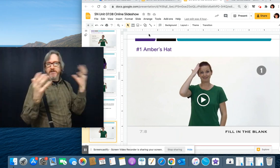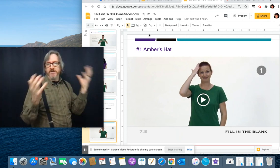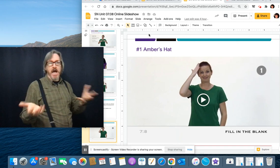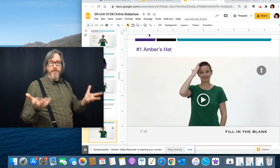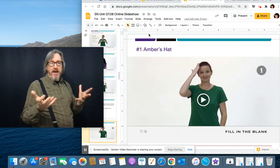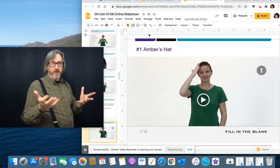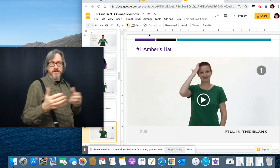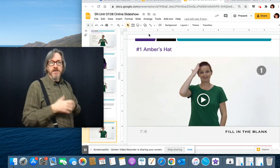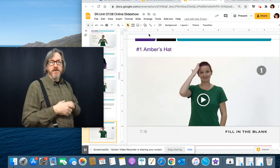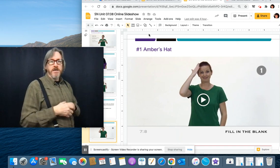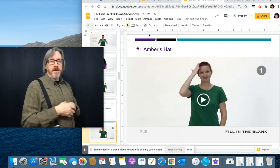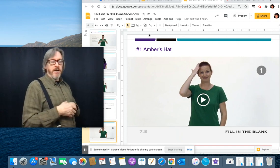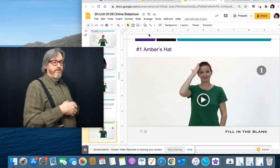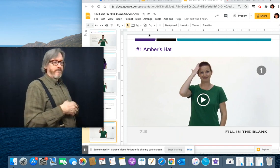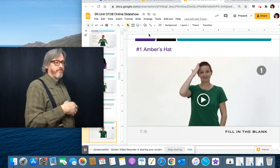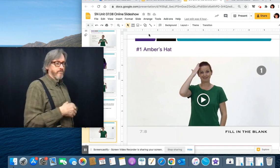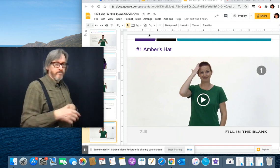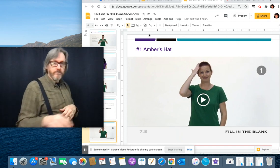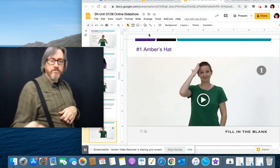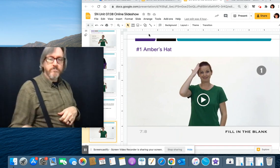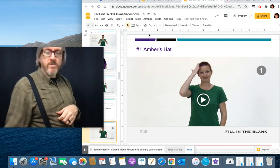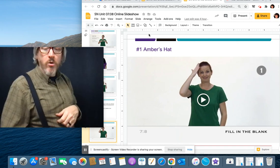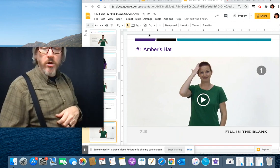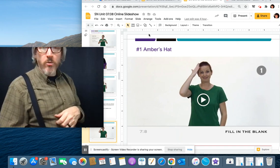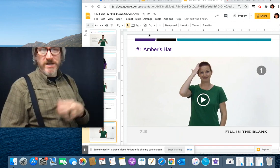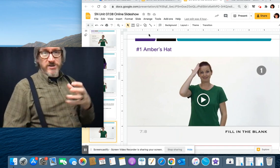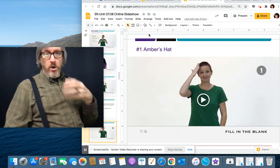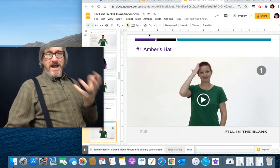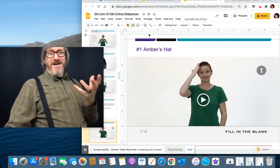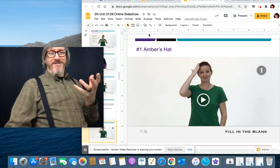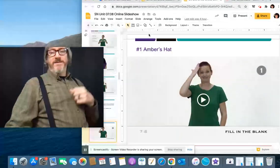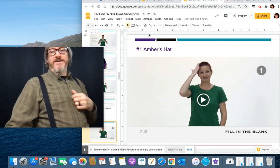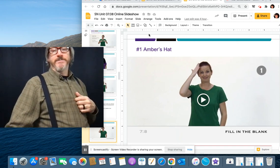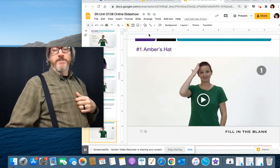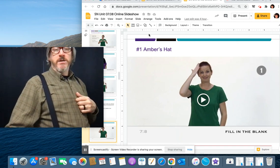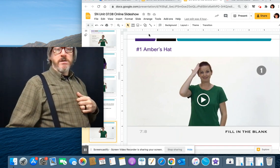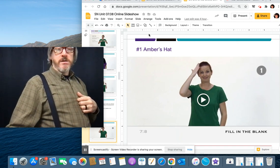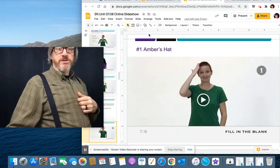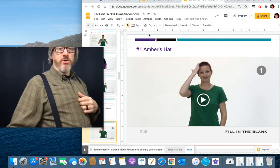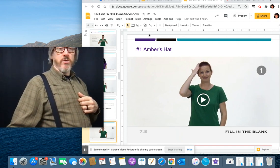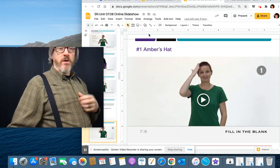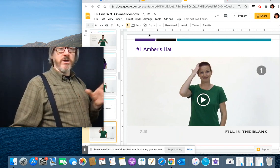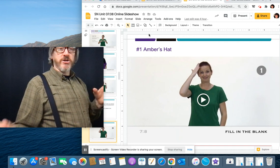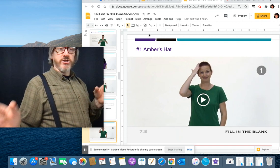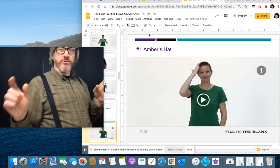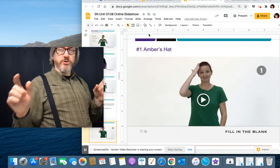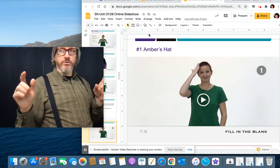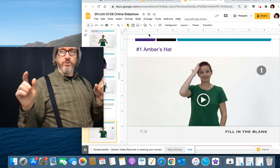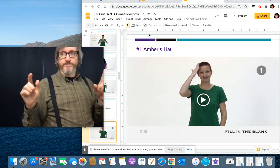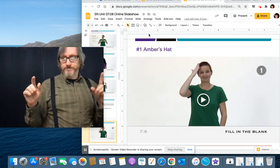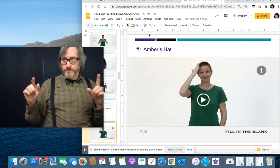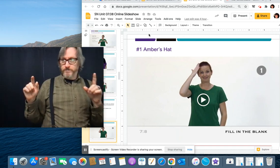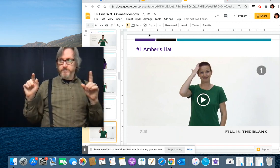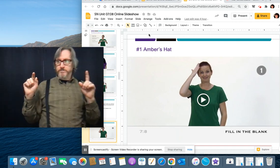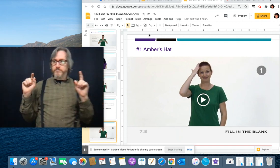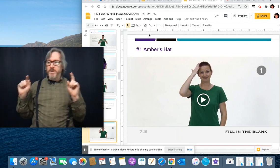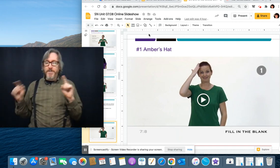details about it, um, or what's going on with it. So I want you to